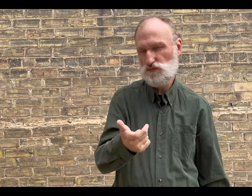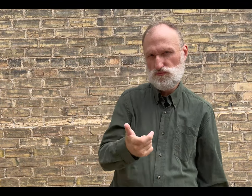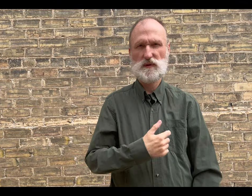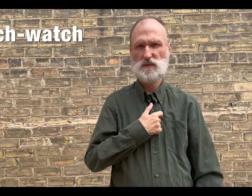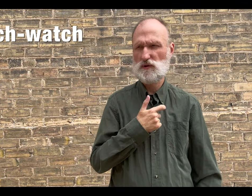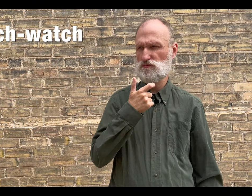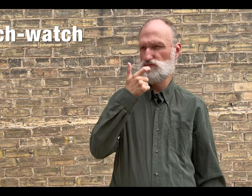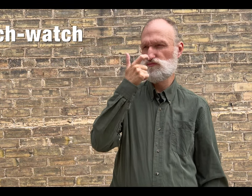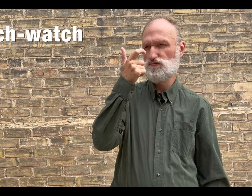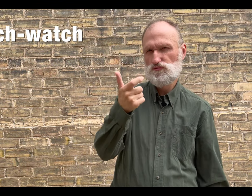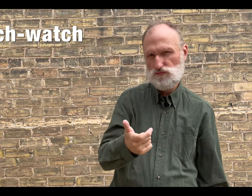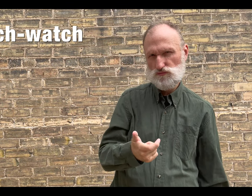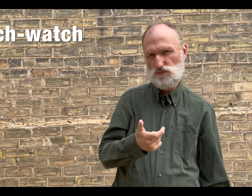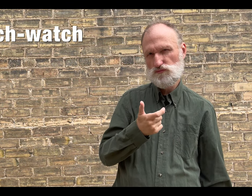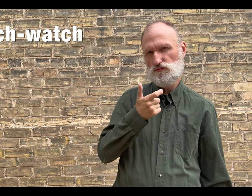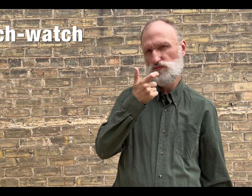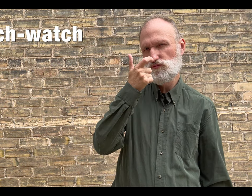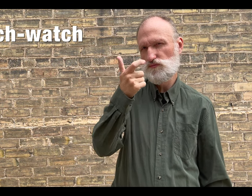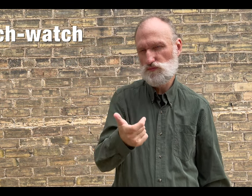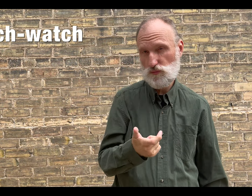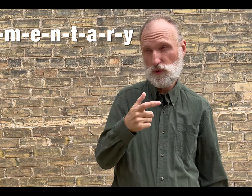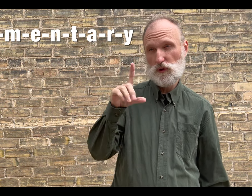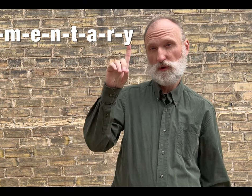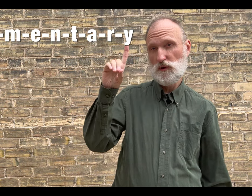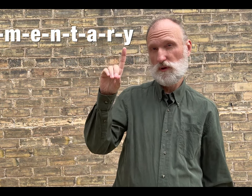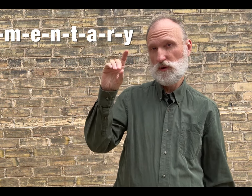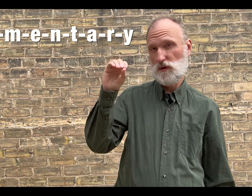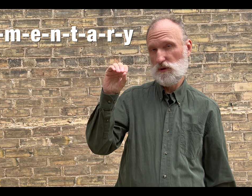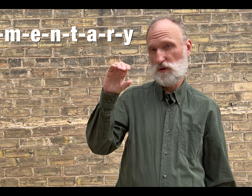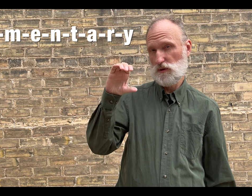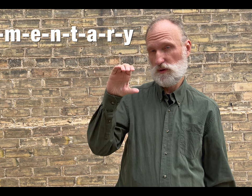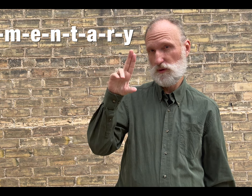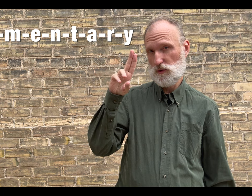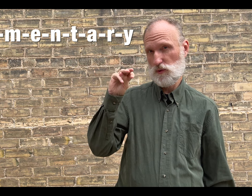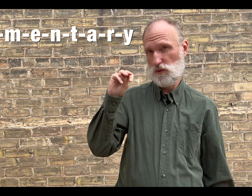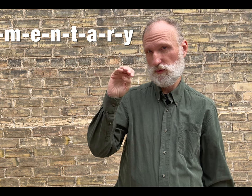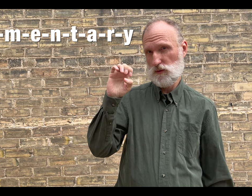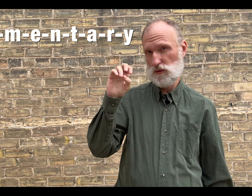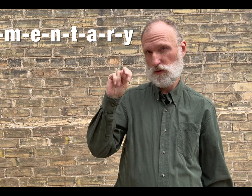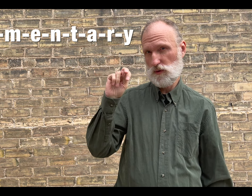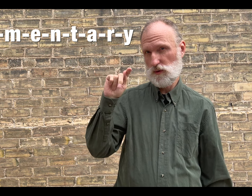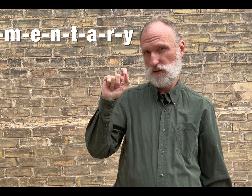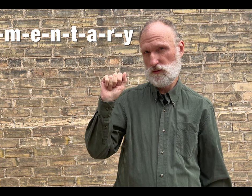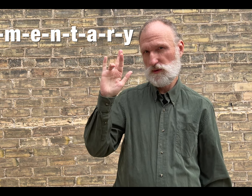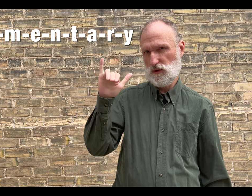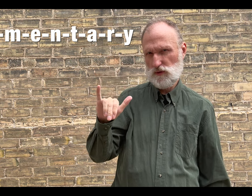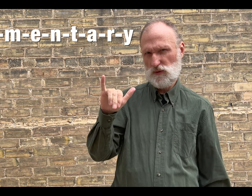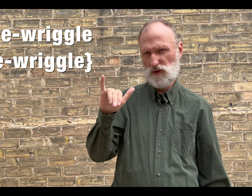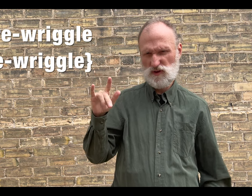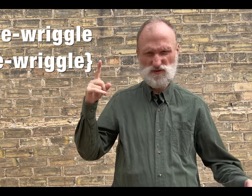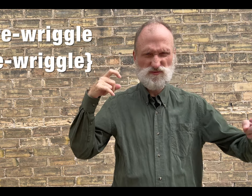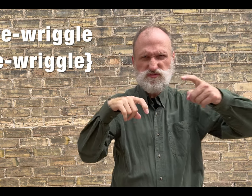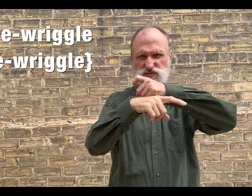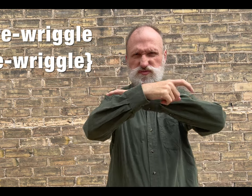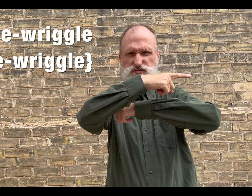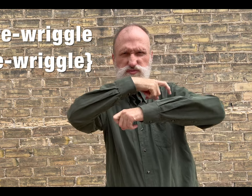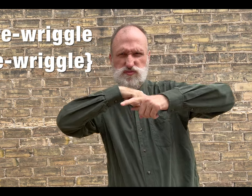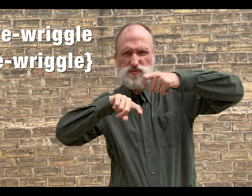Me watch watch, d-o-c-u-m-e-n-t-a-r-y. Creature wriggle, creature wriggle,